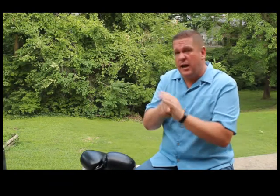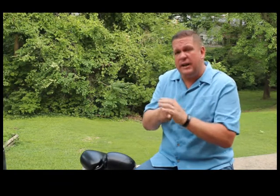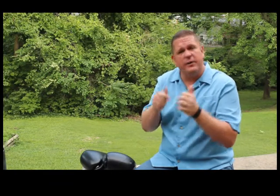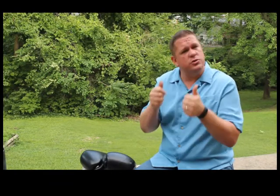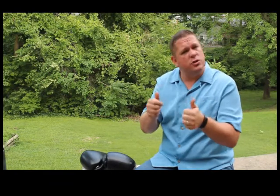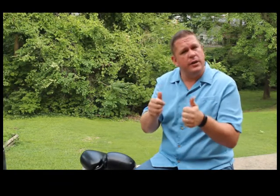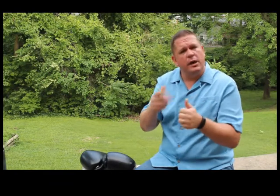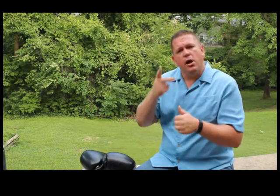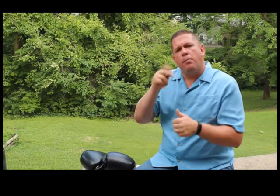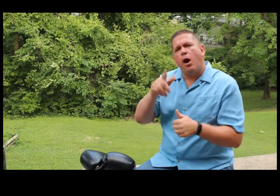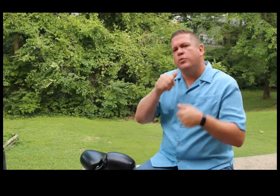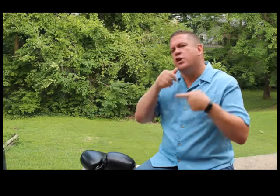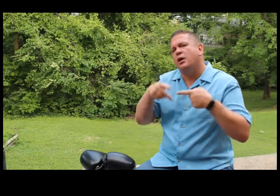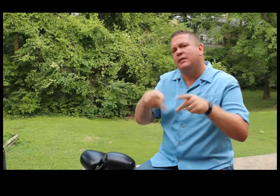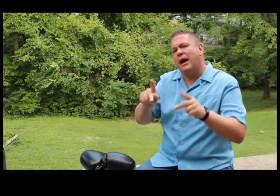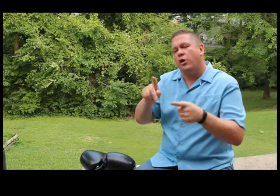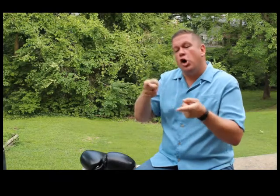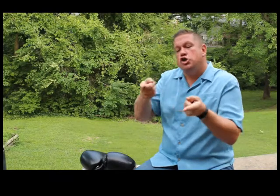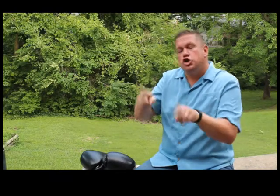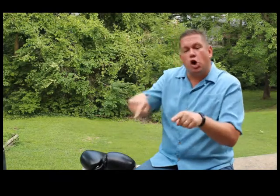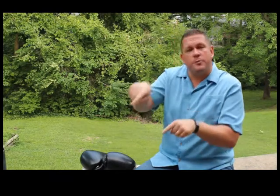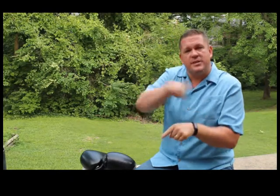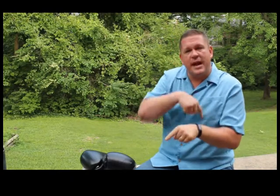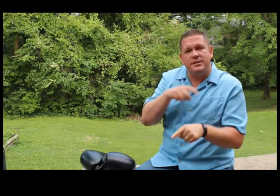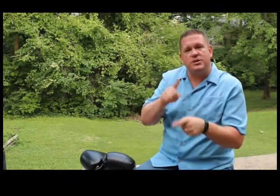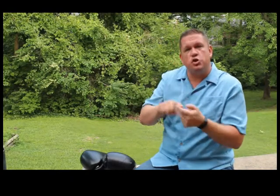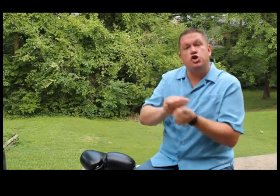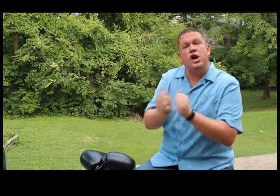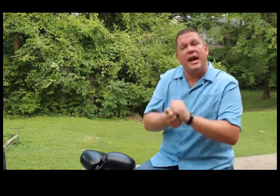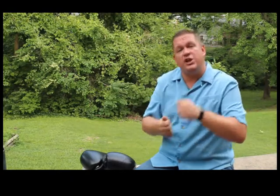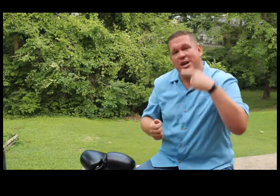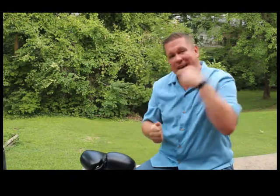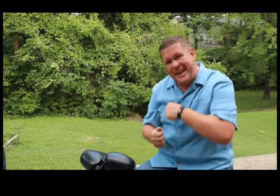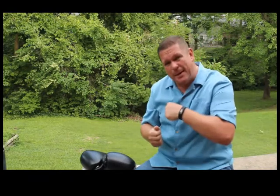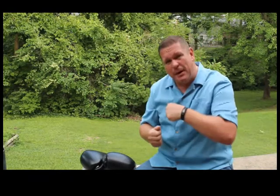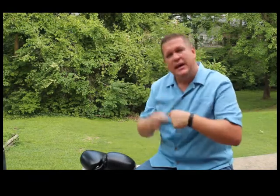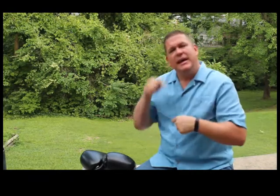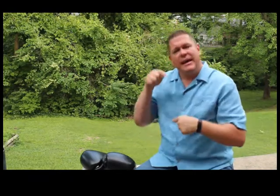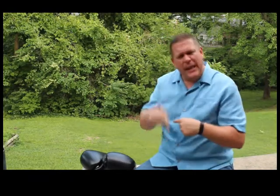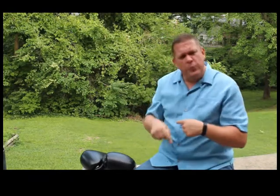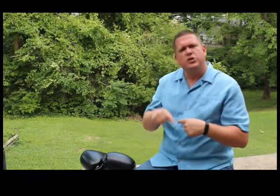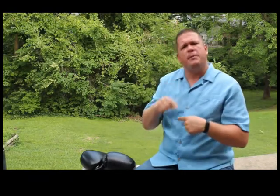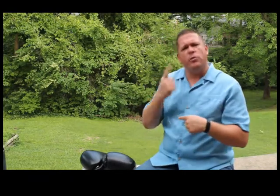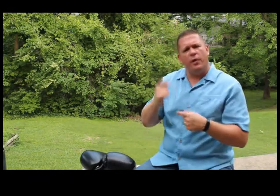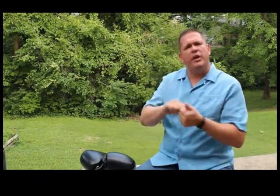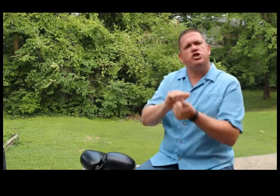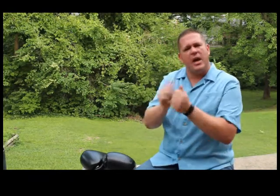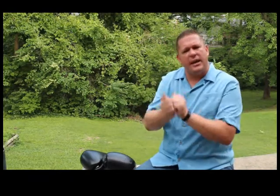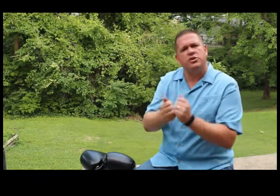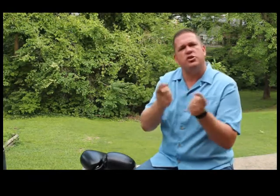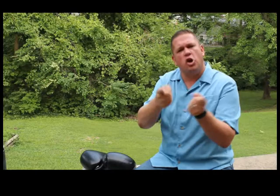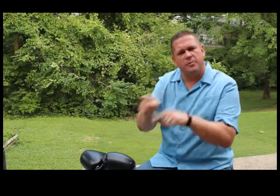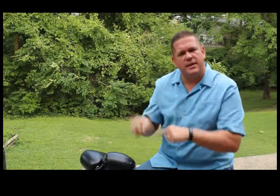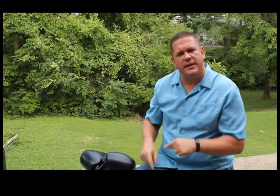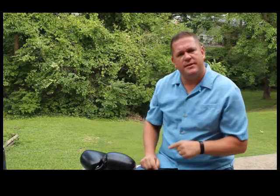negative, he was good with it. Paul was not going to allow the circumstances to change him. He was going to be one that changed the circumstances.